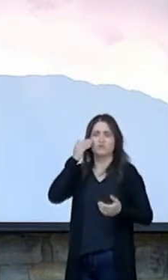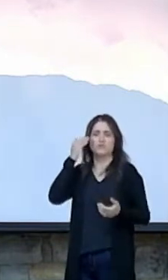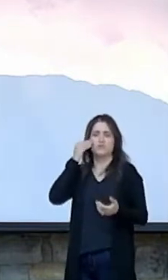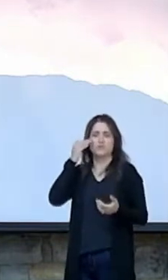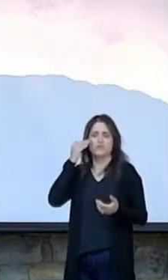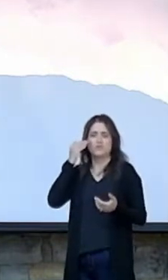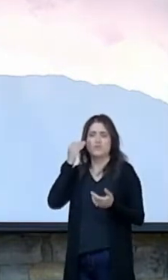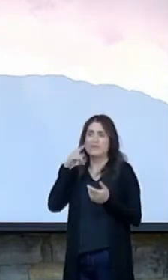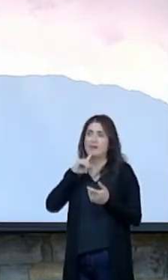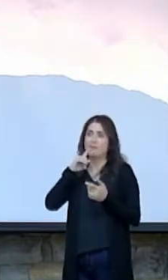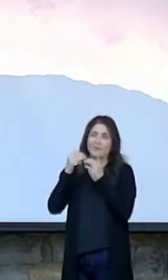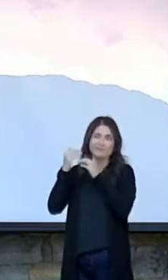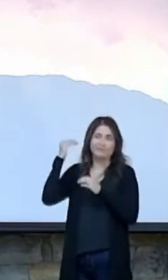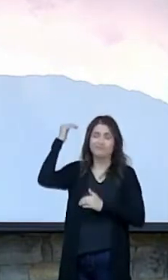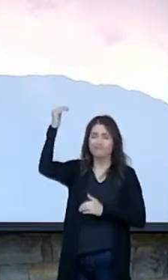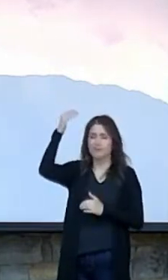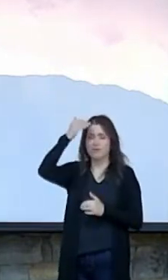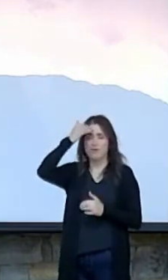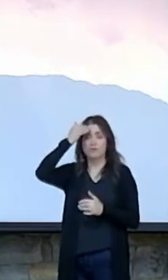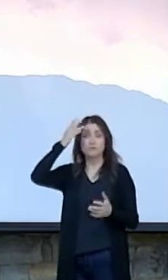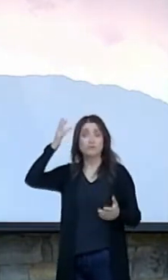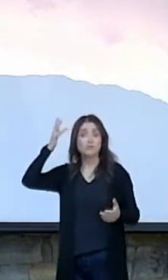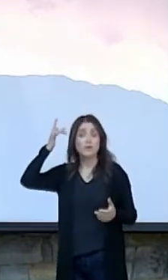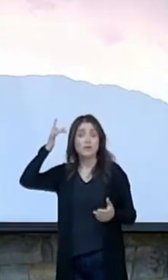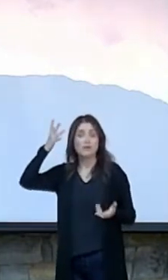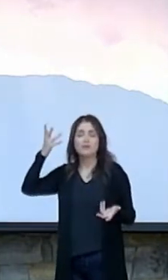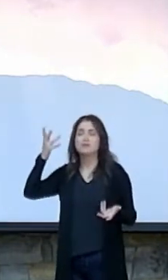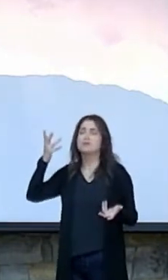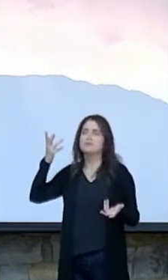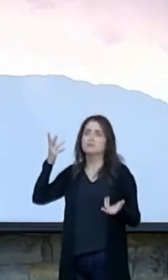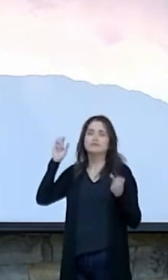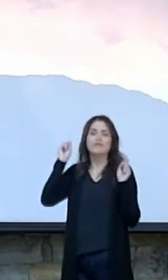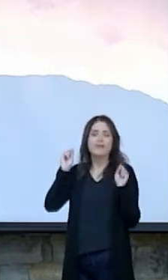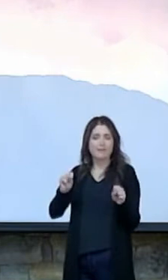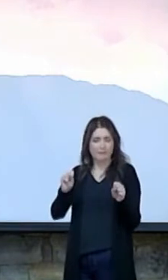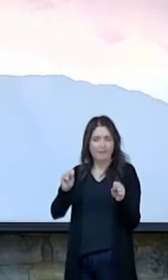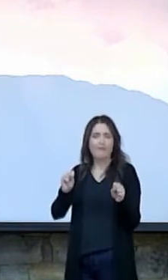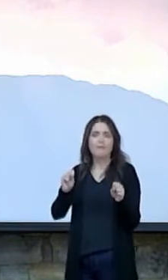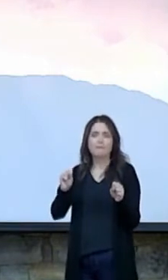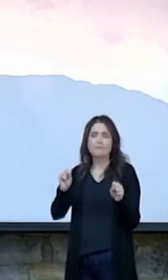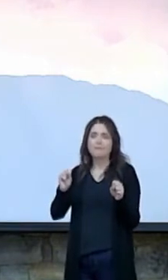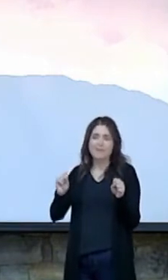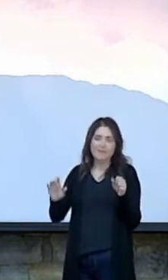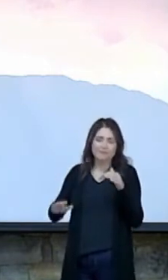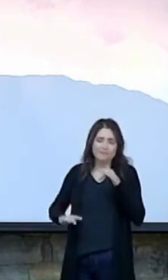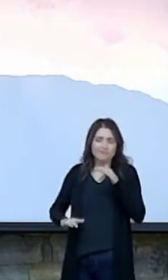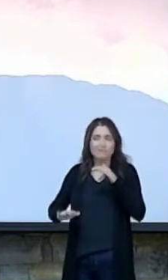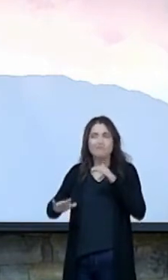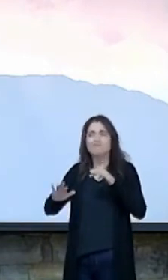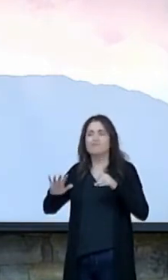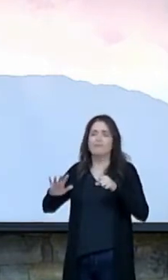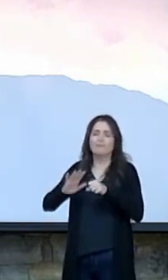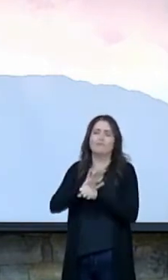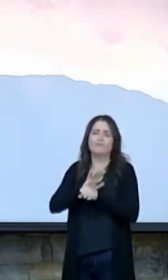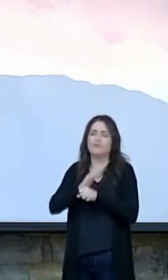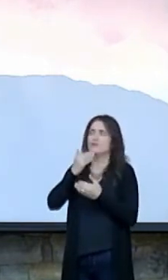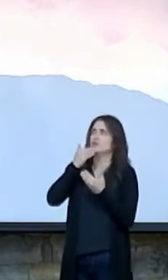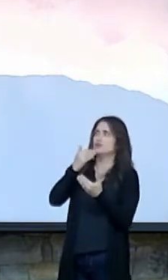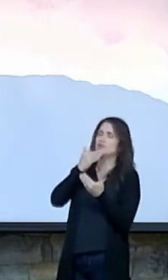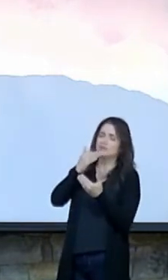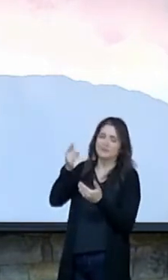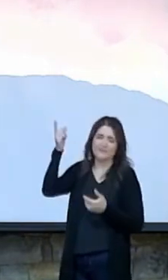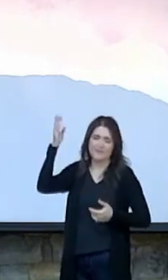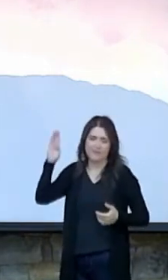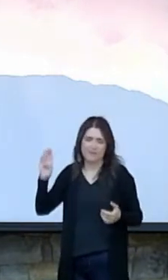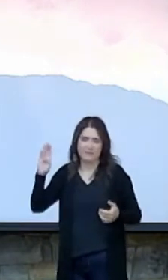surpasses knowledge. Why? So that they could be filled with the fullness of God. Paul